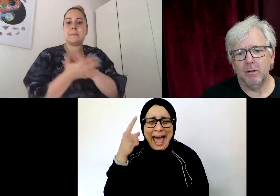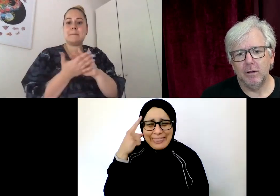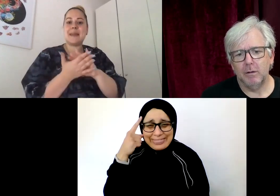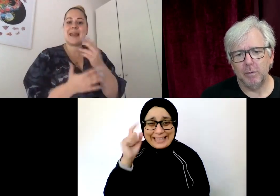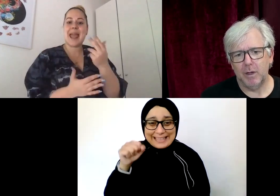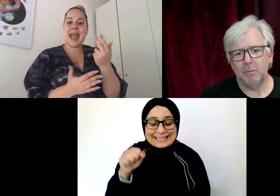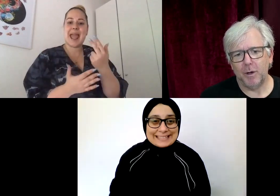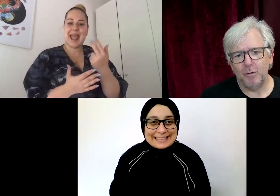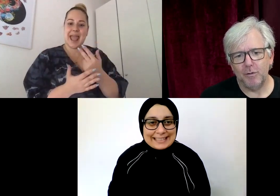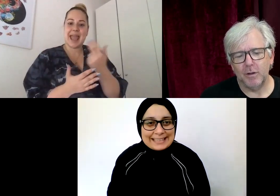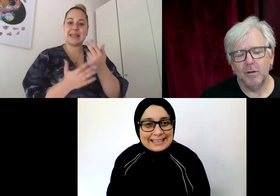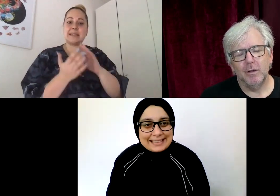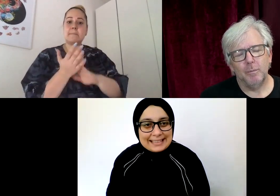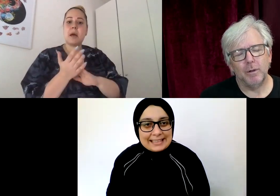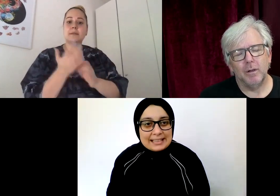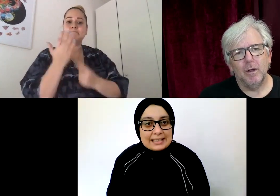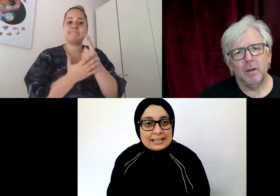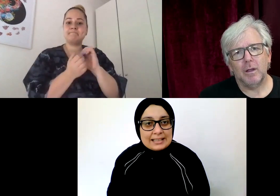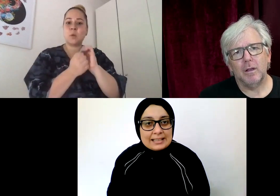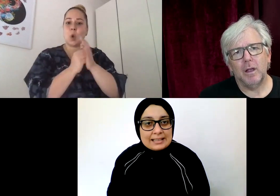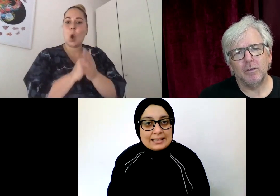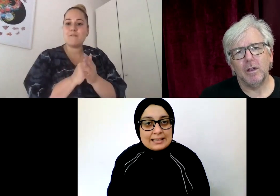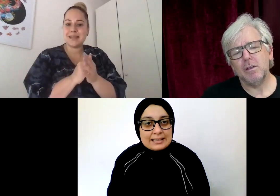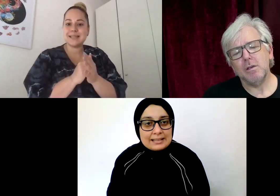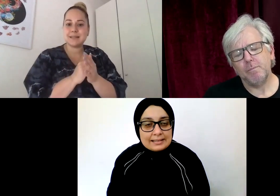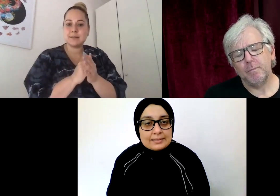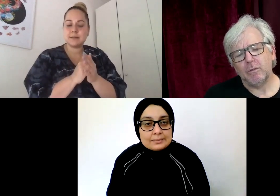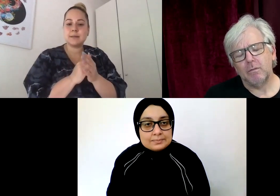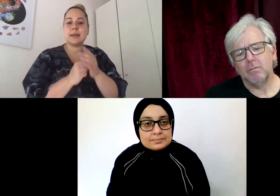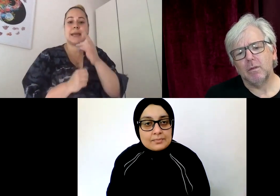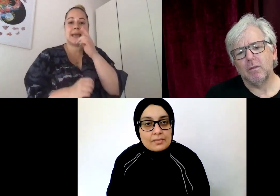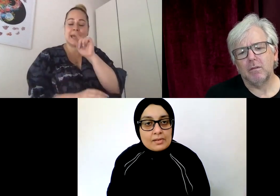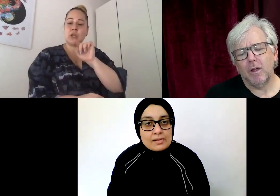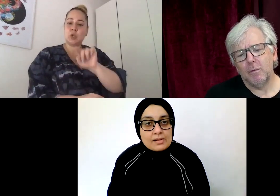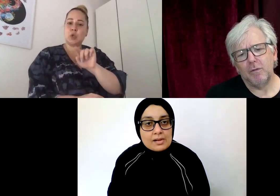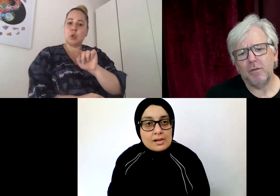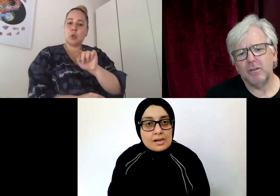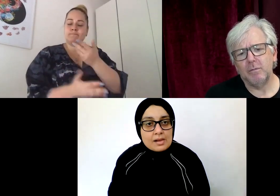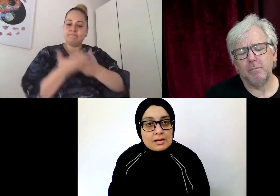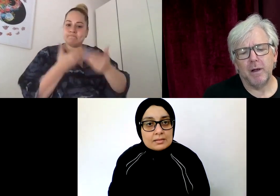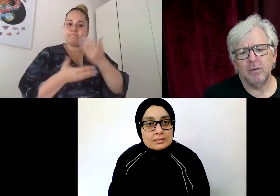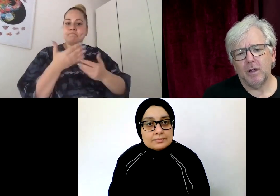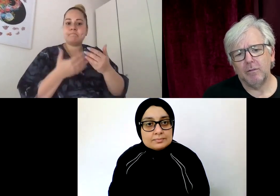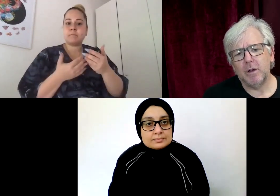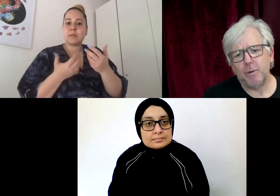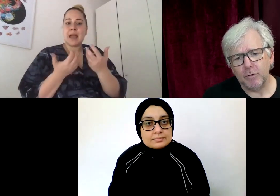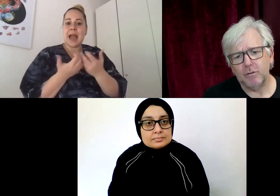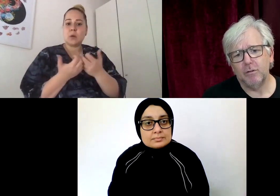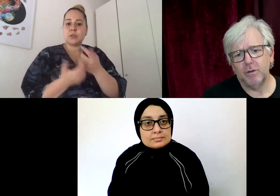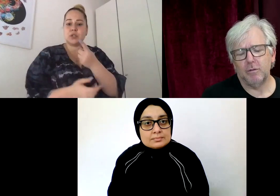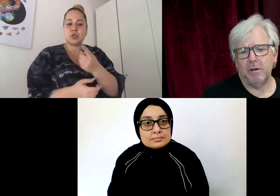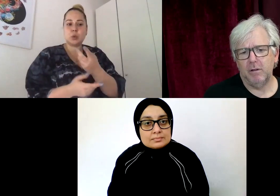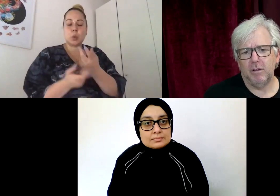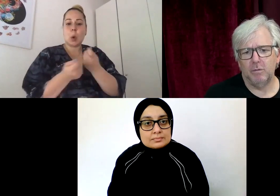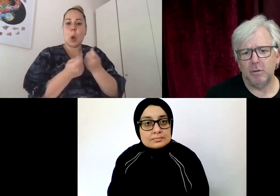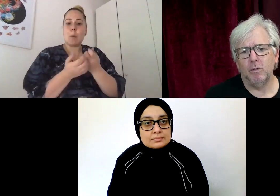in, became COVID. But actually, can you tell me if you actually managed to have any positive